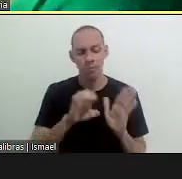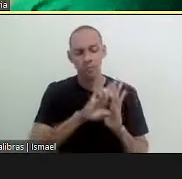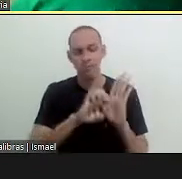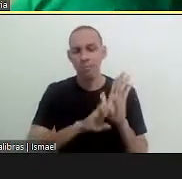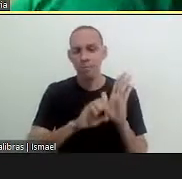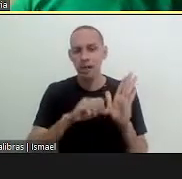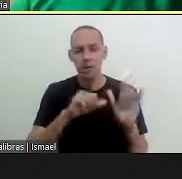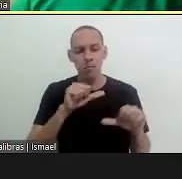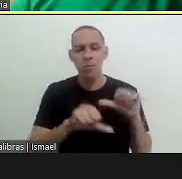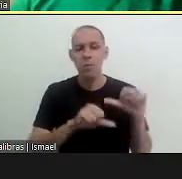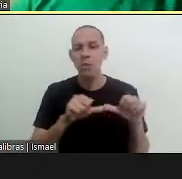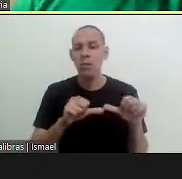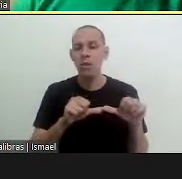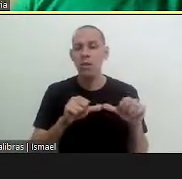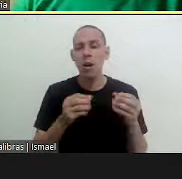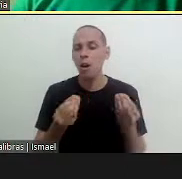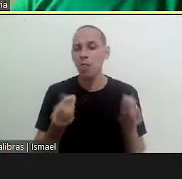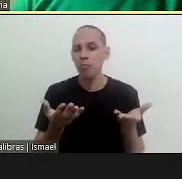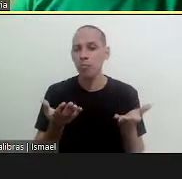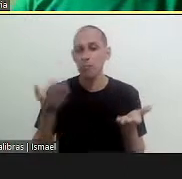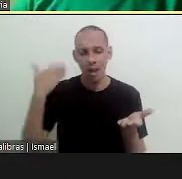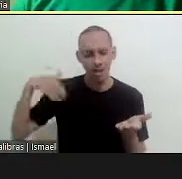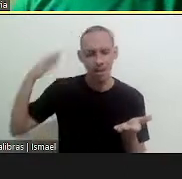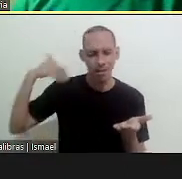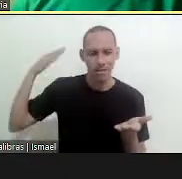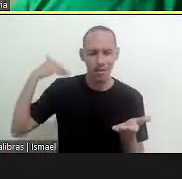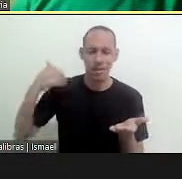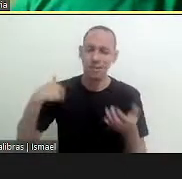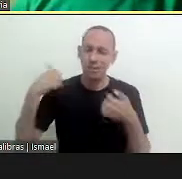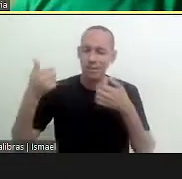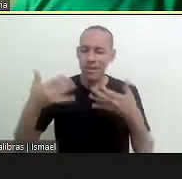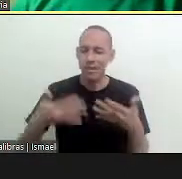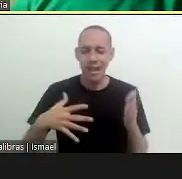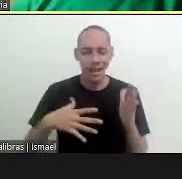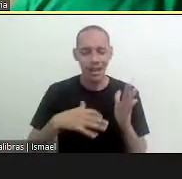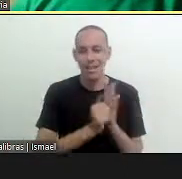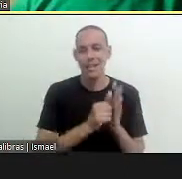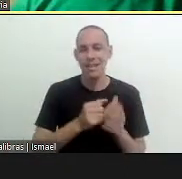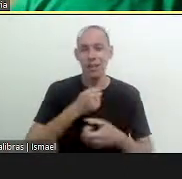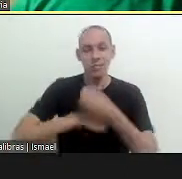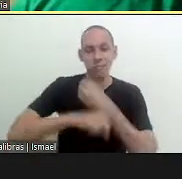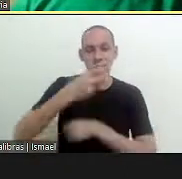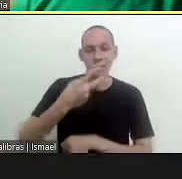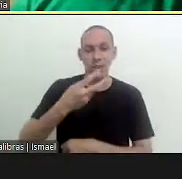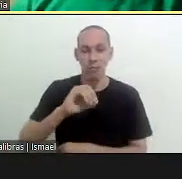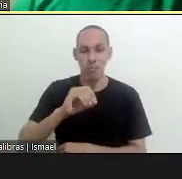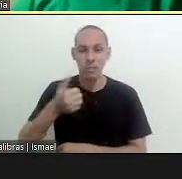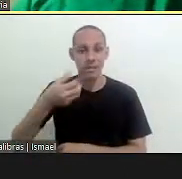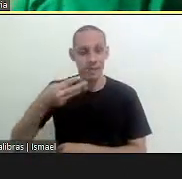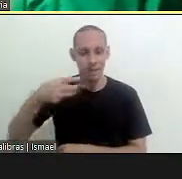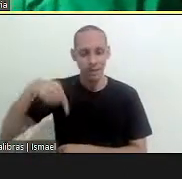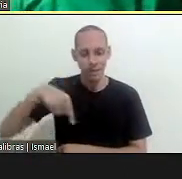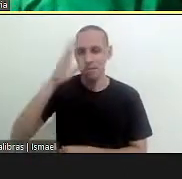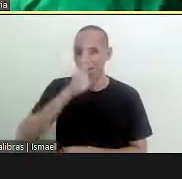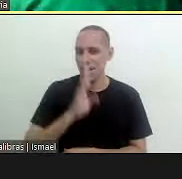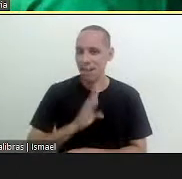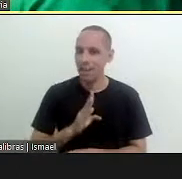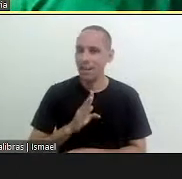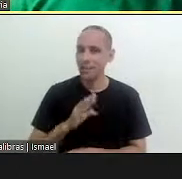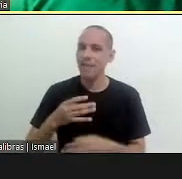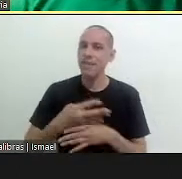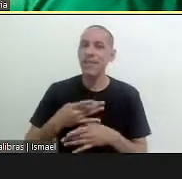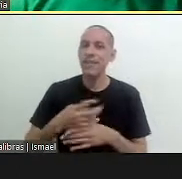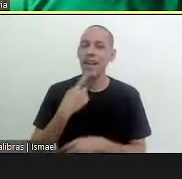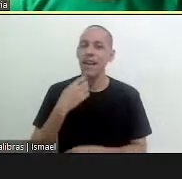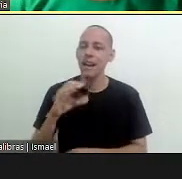in which sense these statutes uh as i mentioned they were recorded in 2013 here in